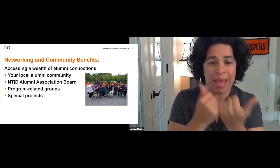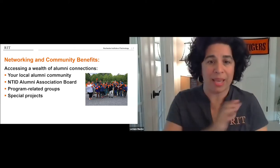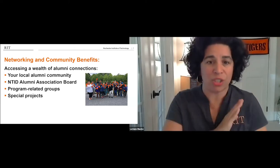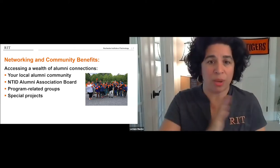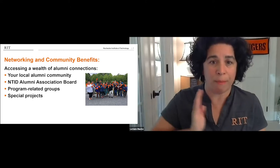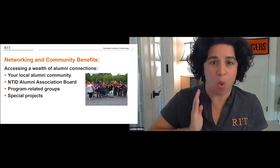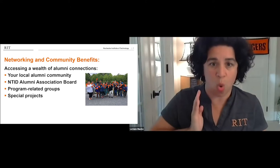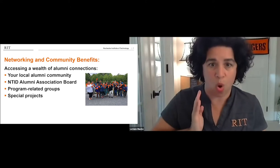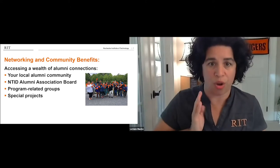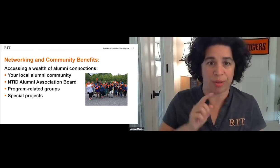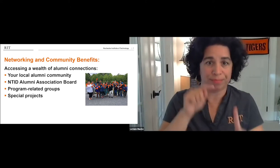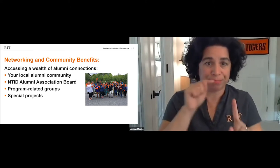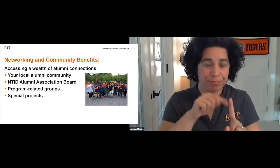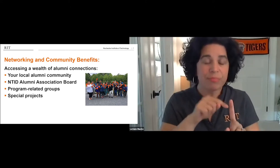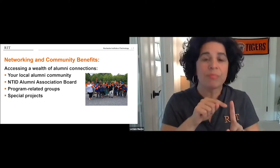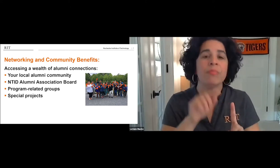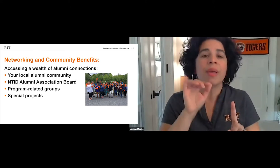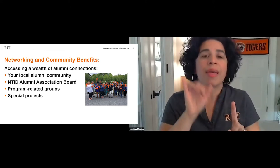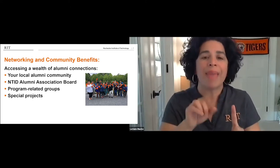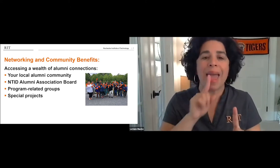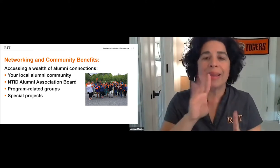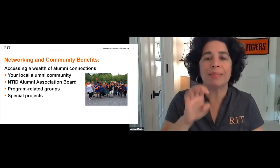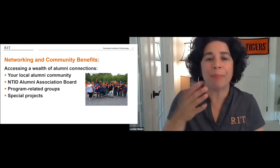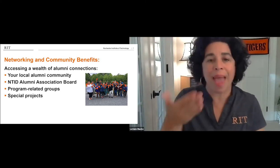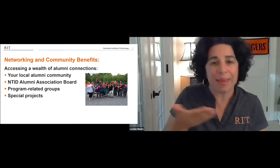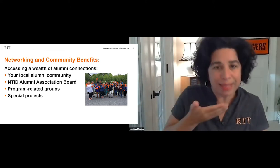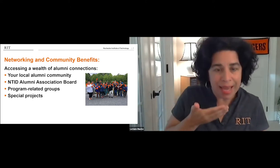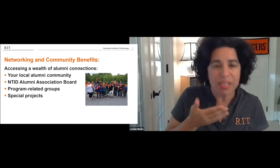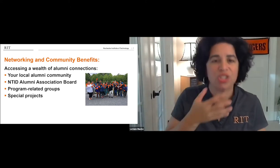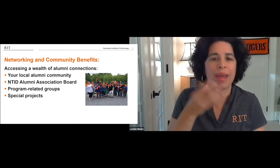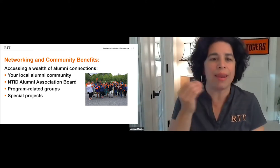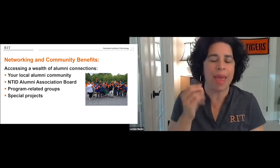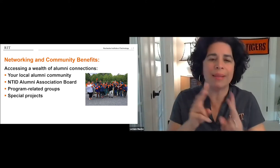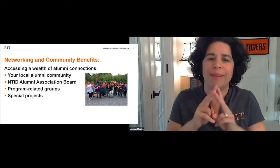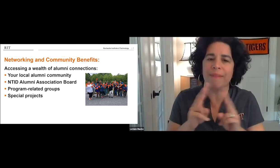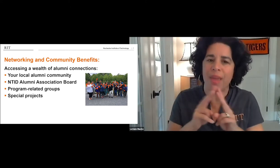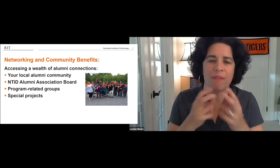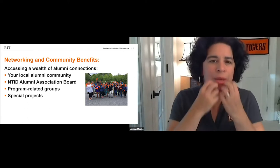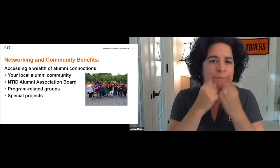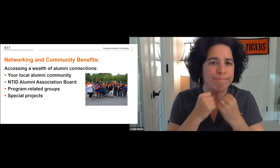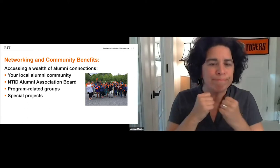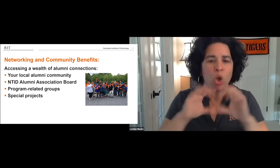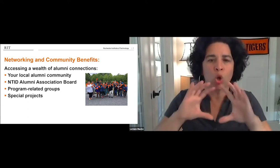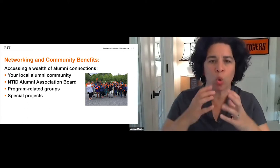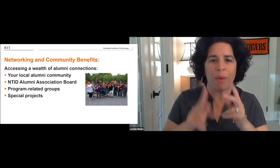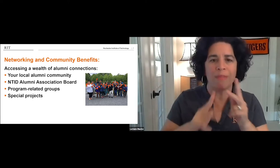There's also the NTID Alumni Association Board, and that's by invitation. And it's a